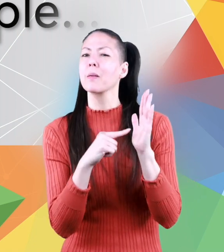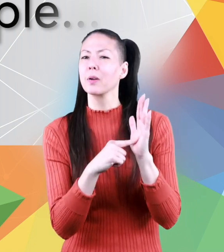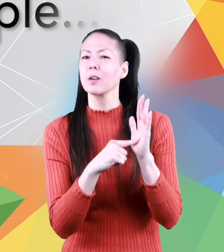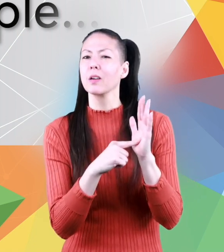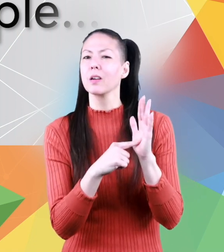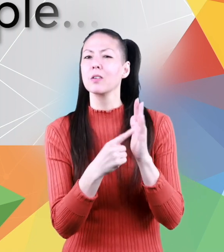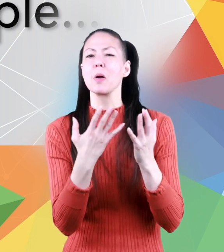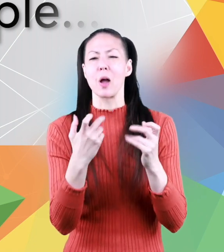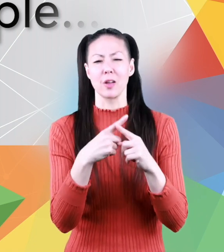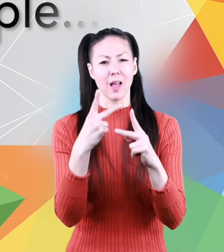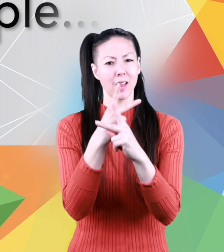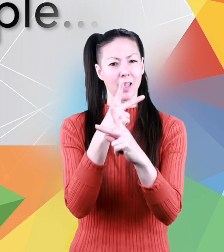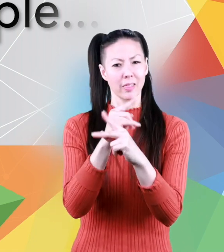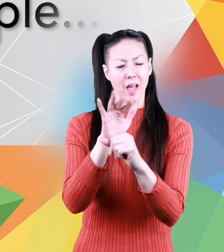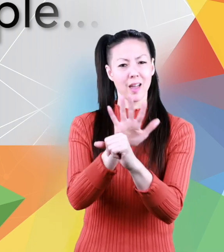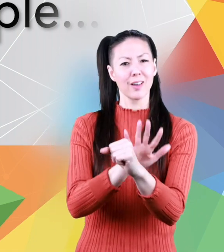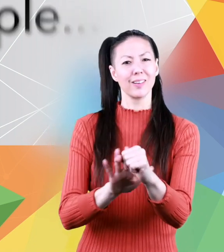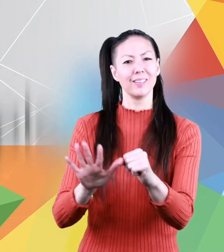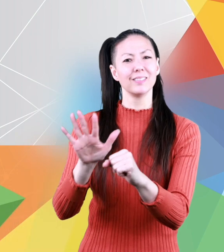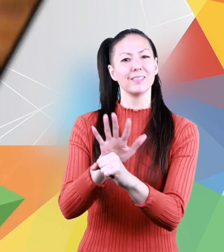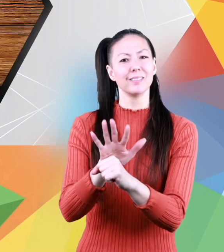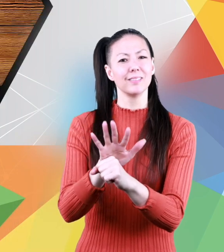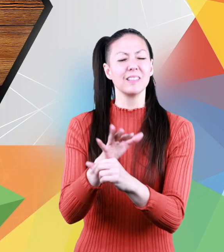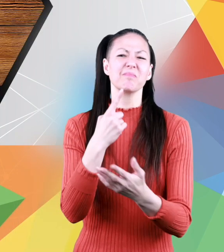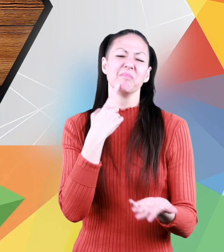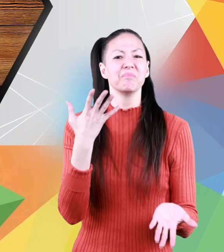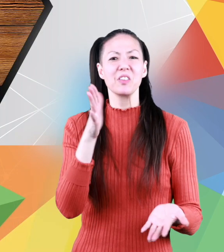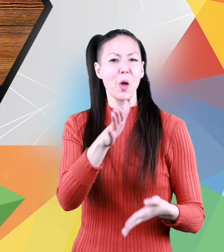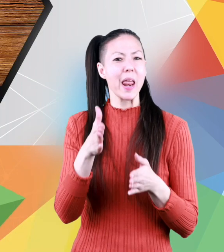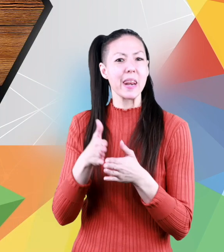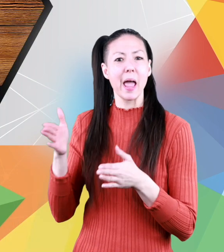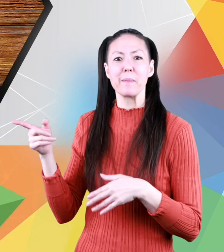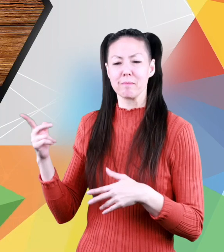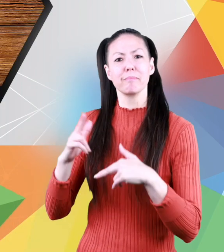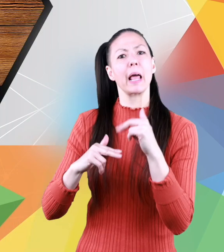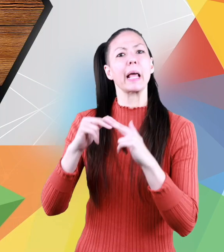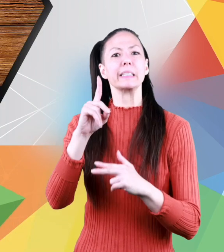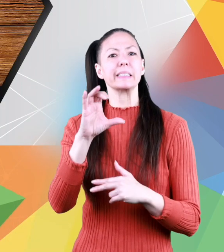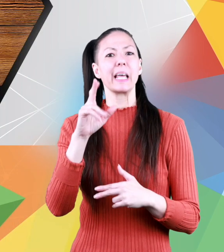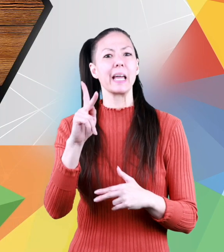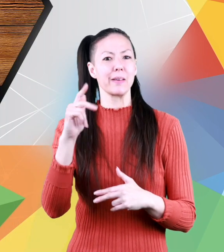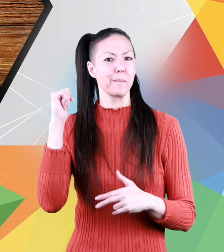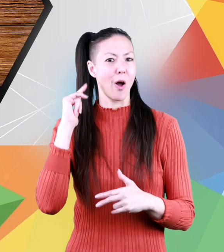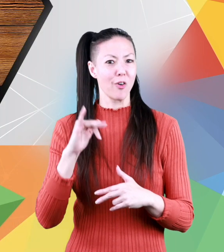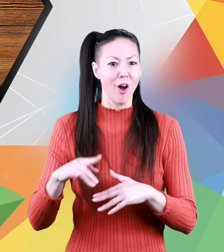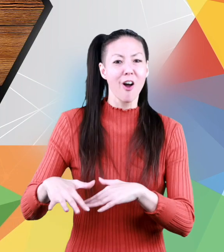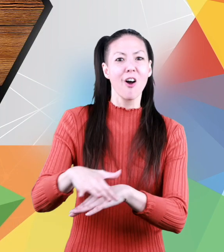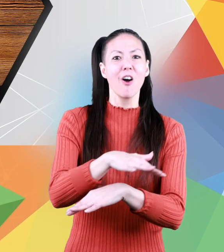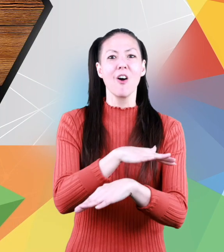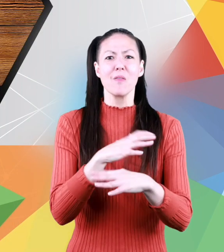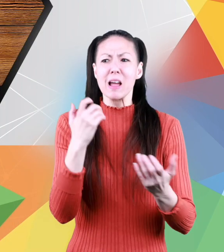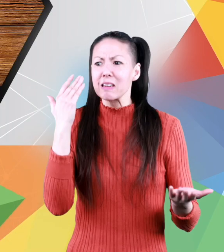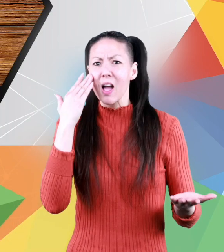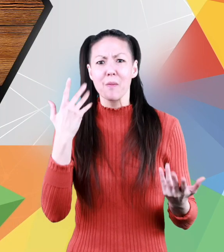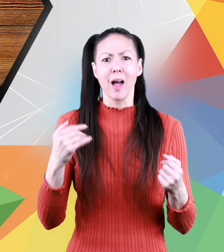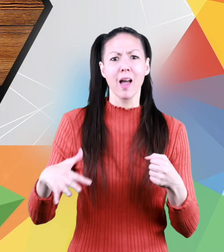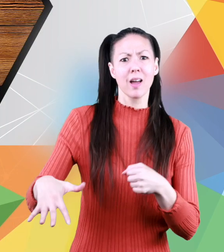want to calculate the area of let's say your neighbor is building a deck in her backyard and she wants to know its area